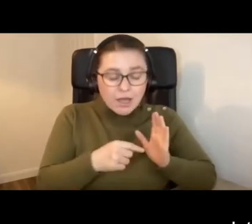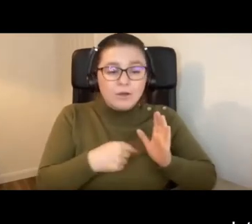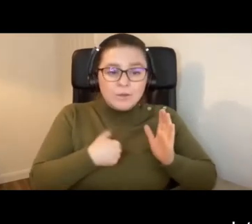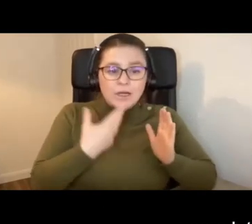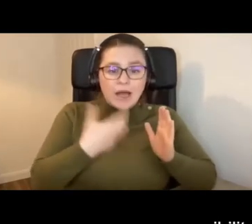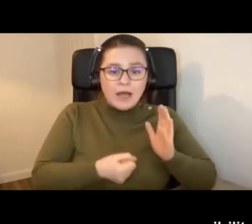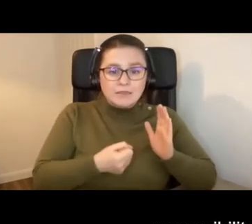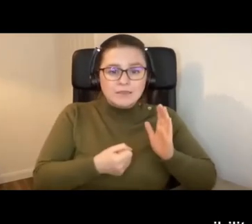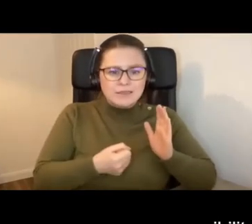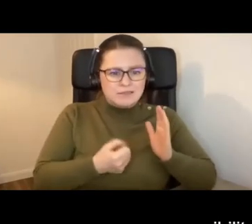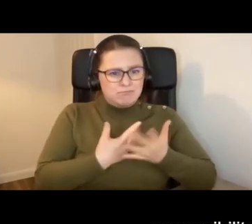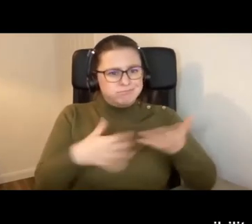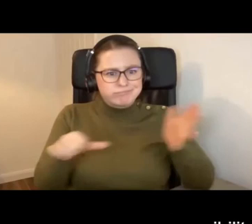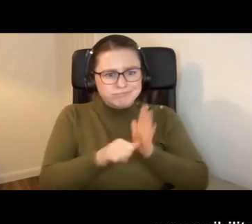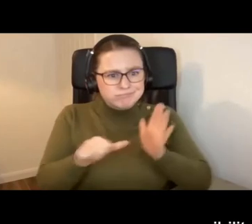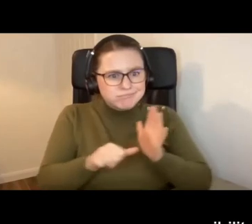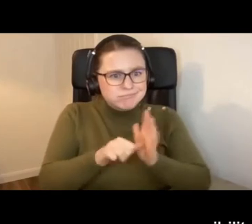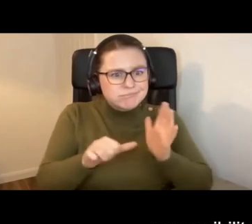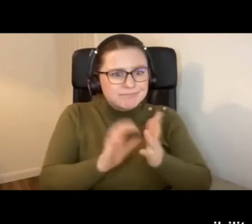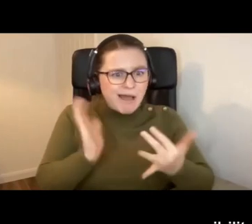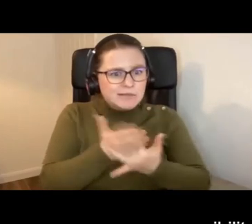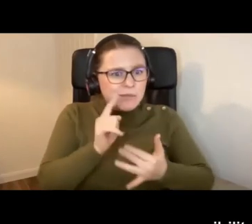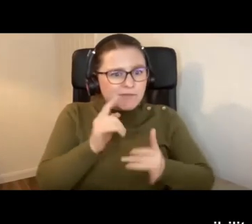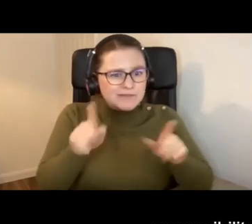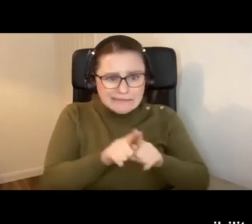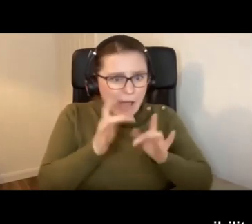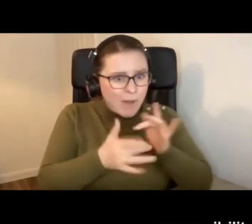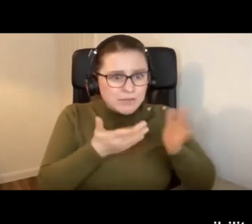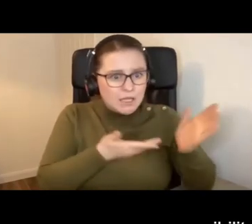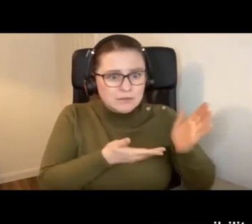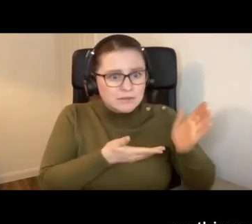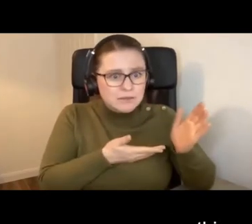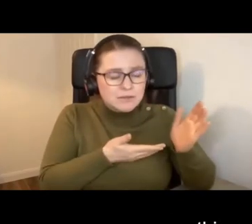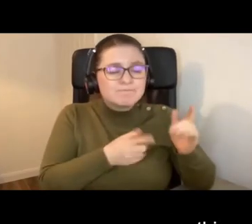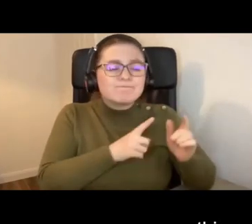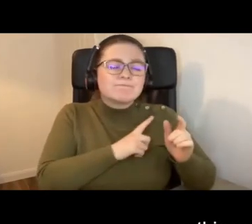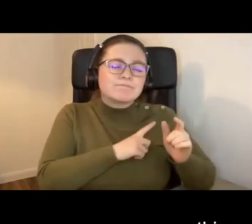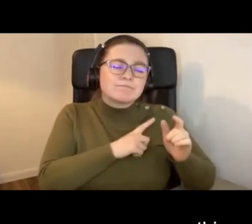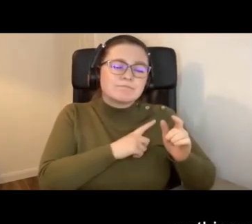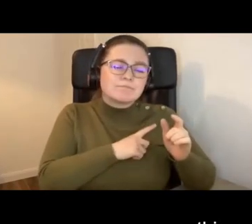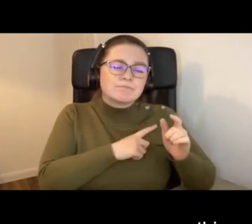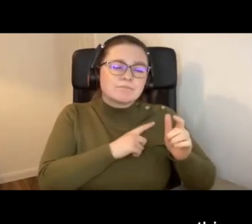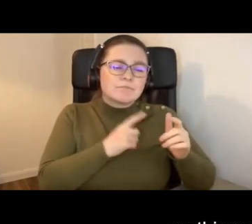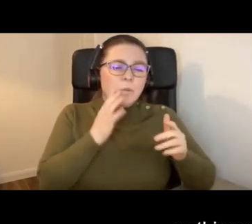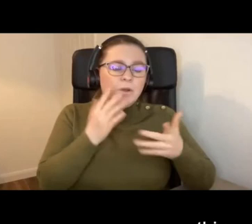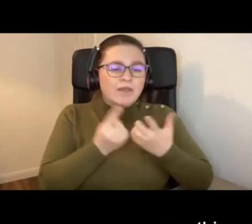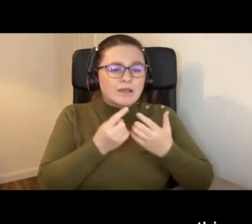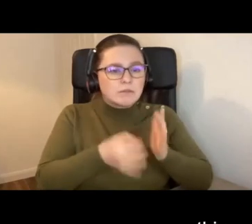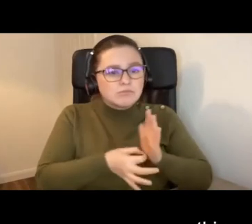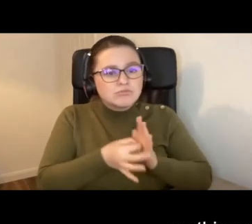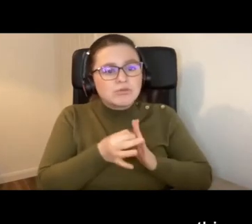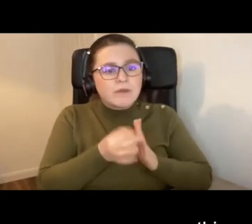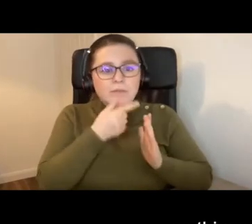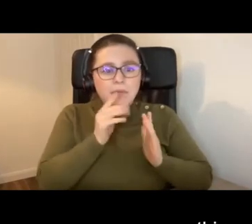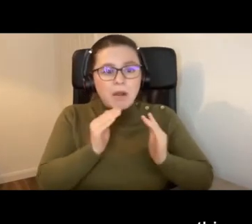considerable problems with the accessibility of the same website. It's because as things go forward, people